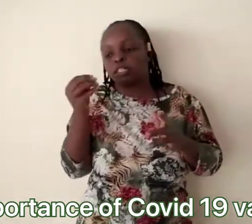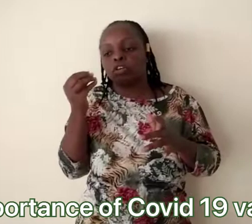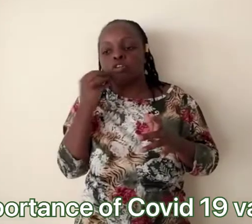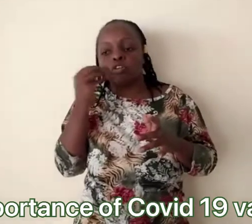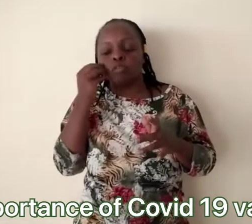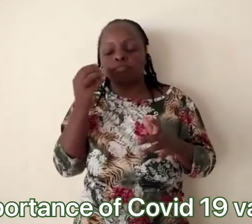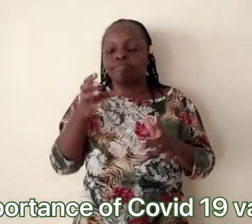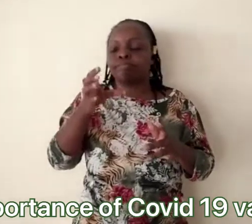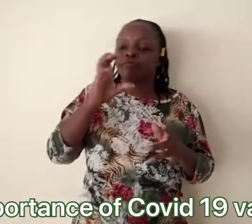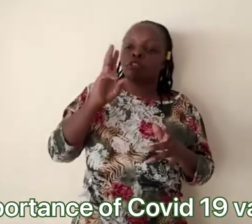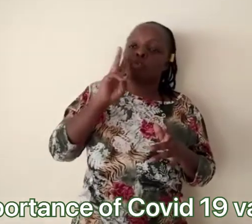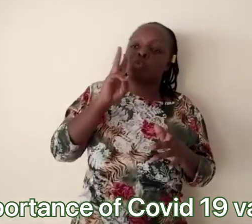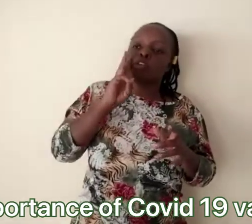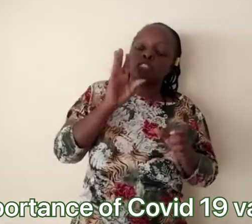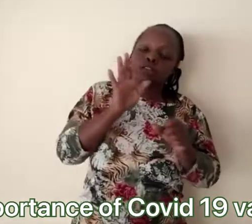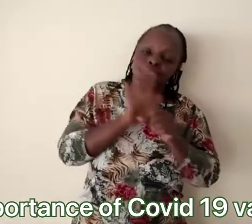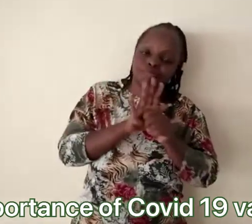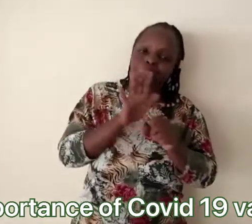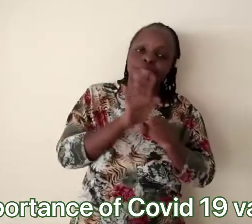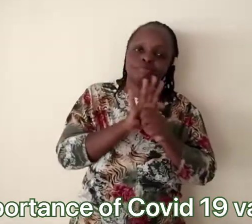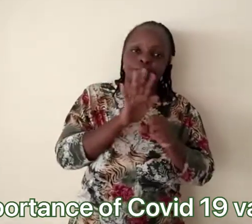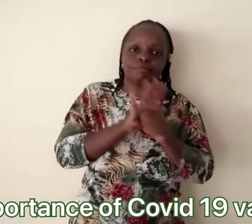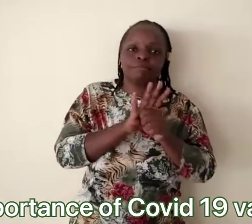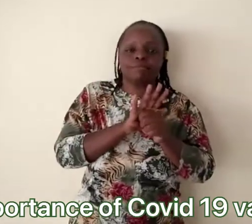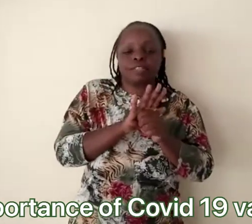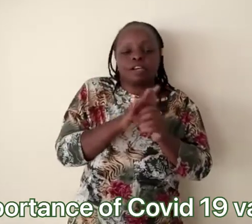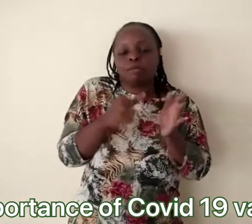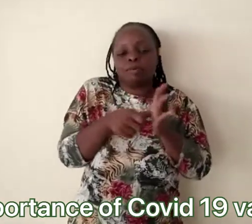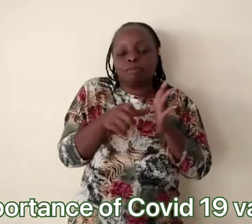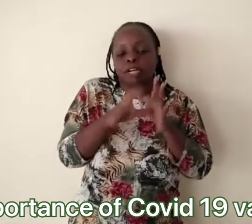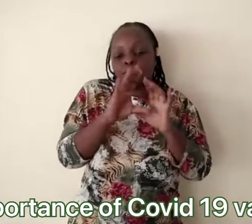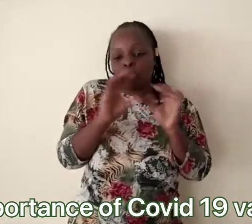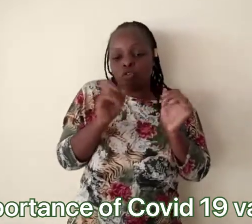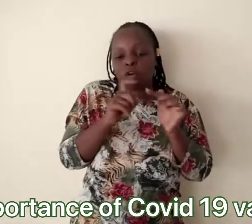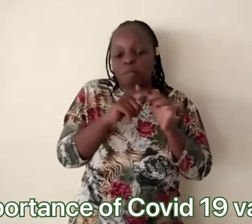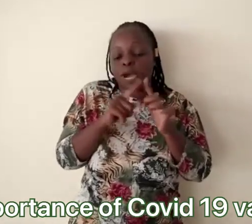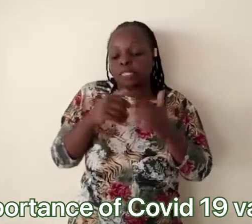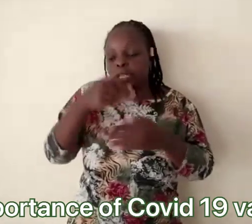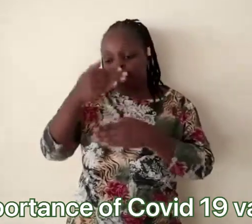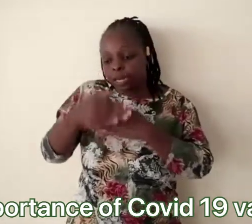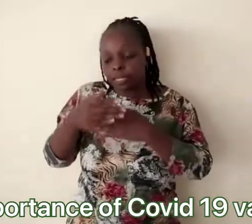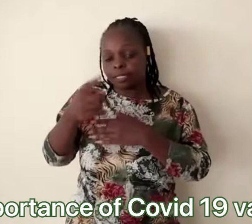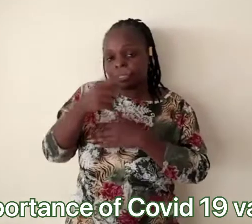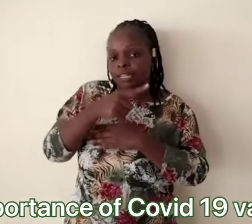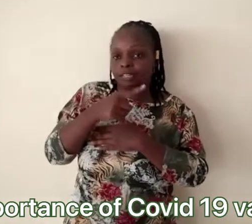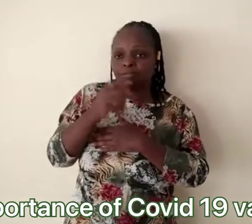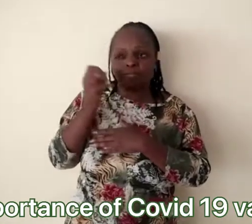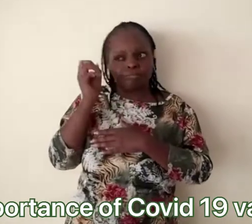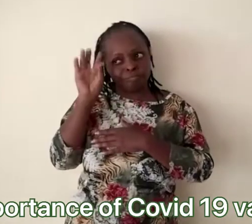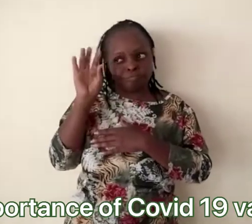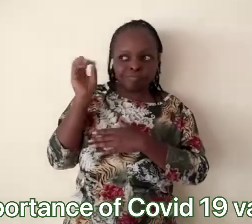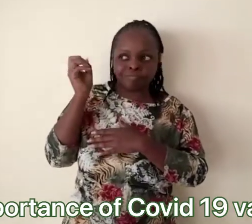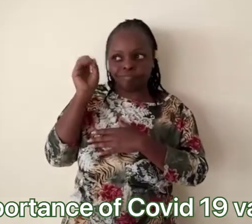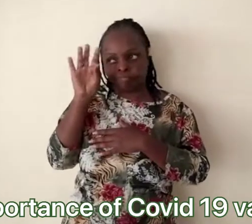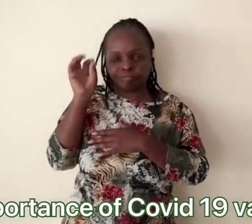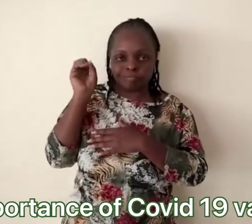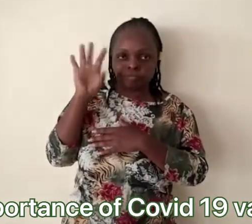Only that, no pain, I drank a lot of water as advised. The next day, I